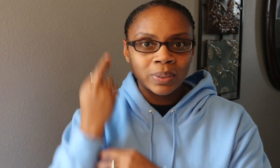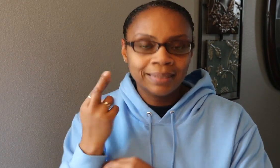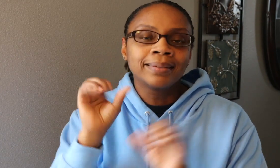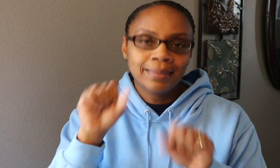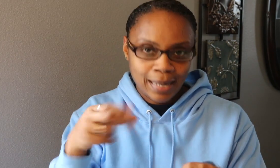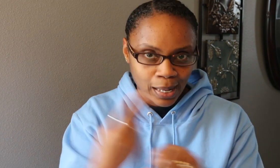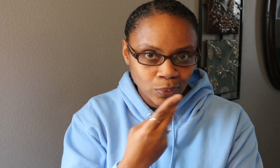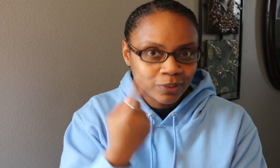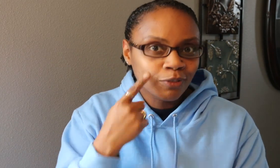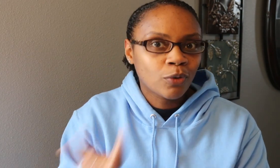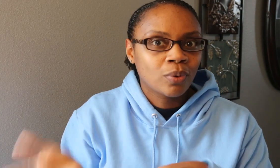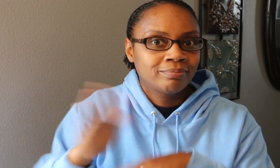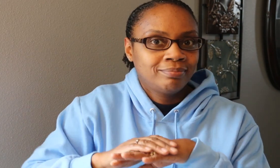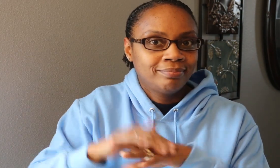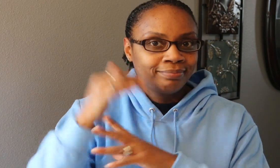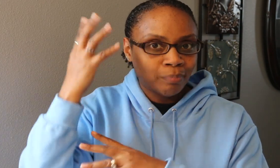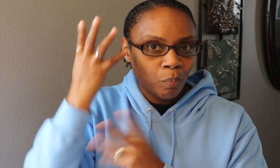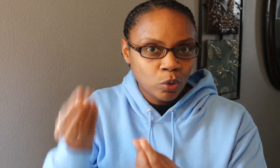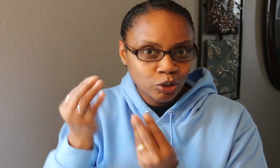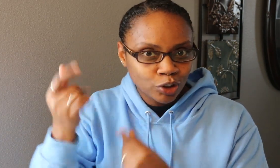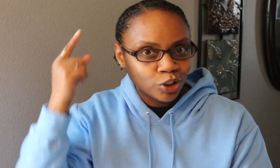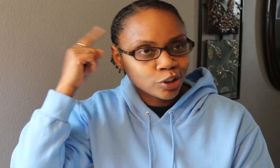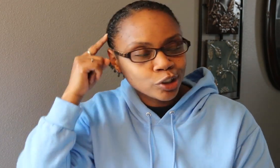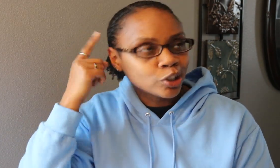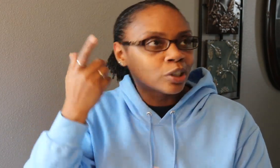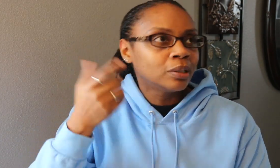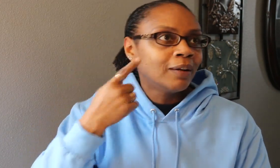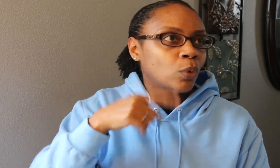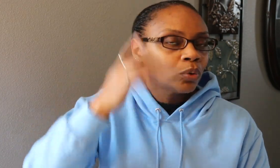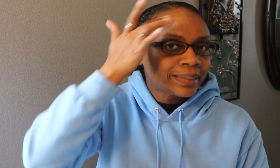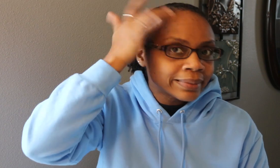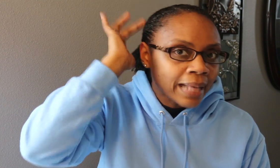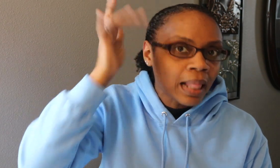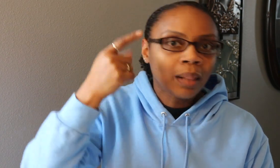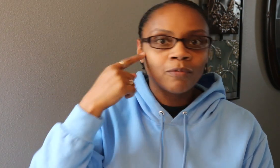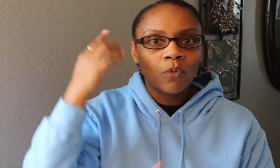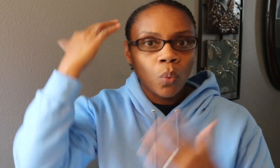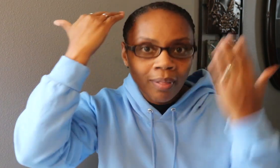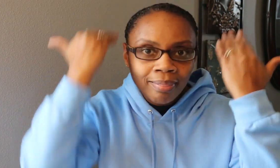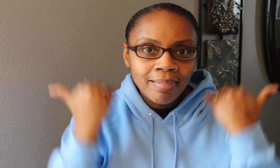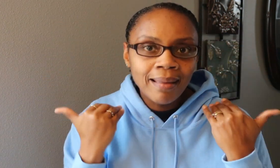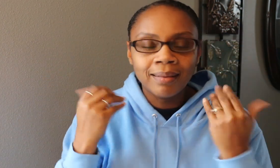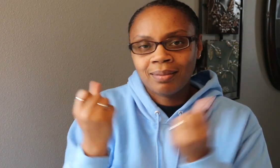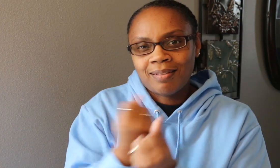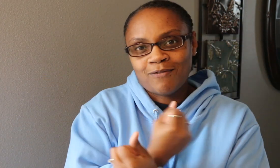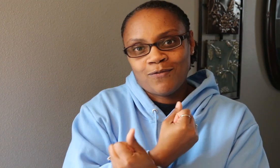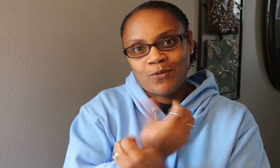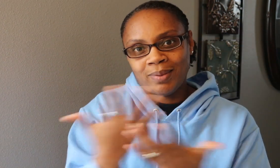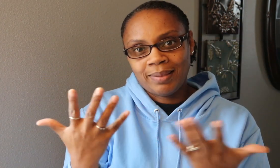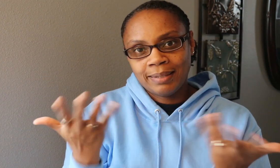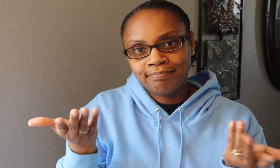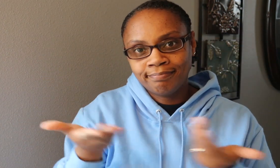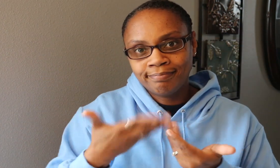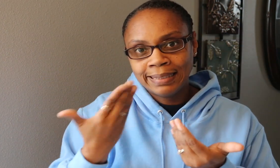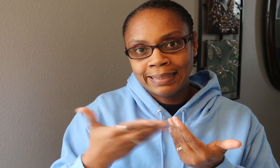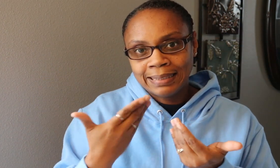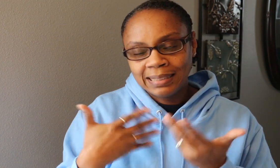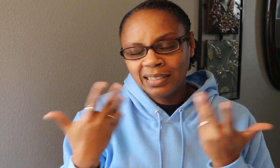re-twisting your hair midweek and you want to add in some moisture, again, you can use this spritz on your scalp, on the length of your hair,